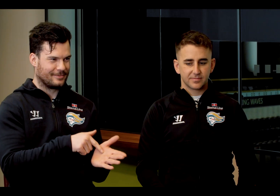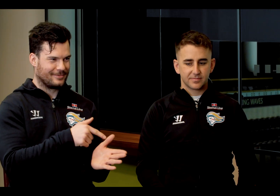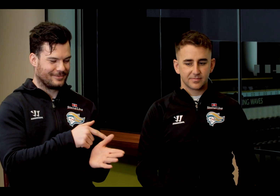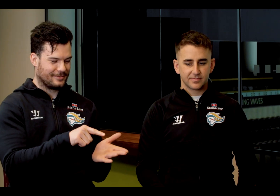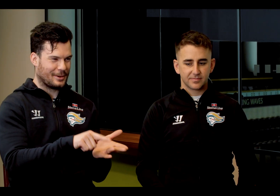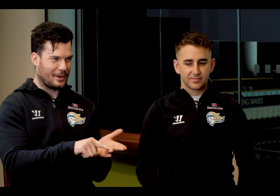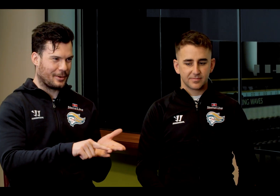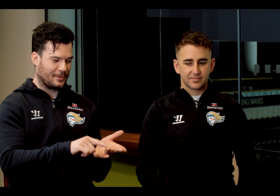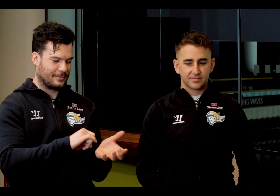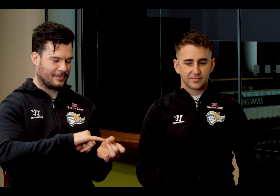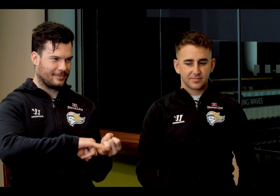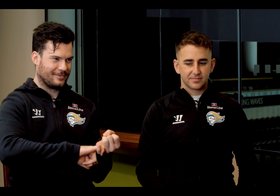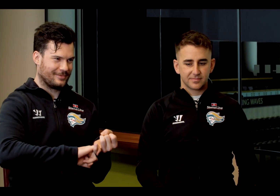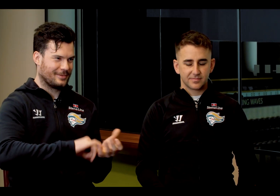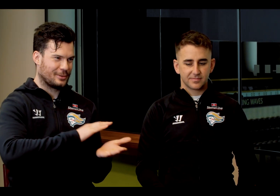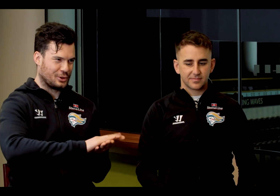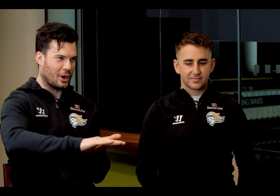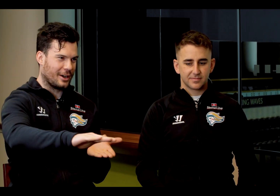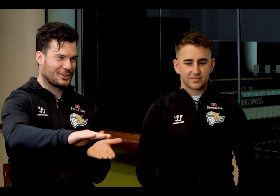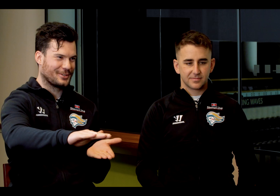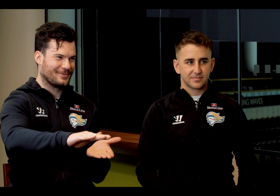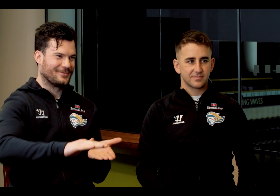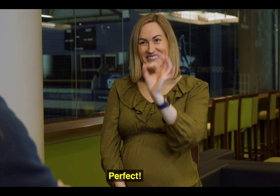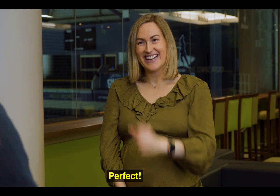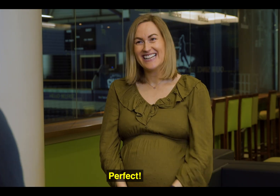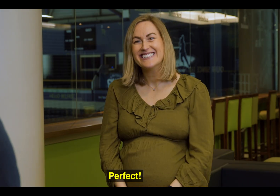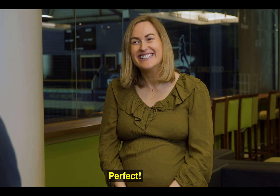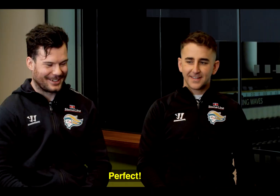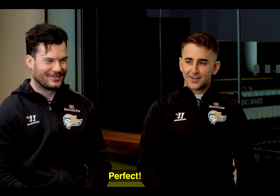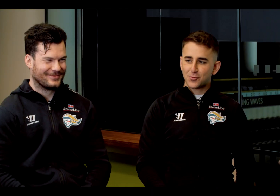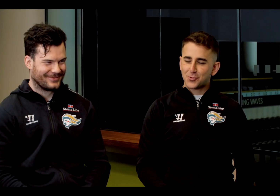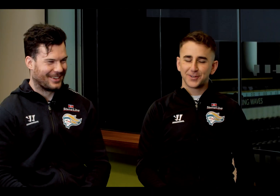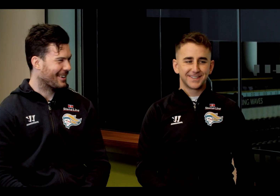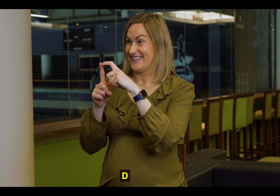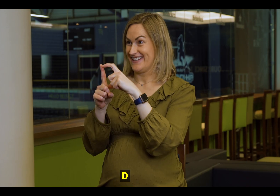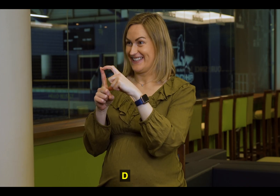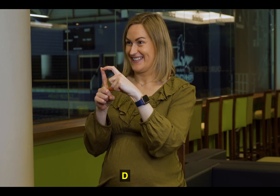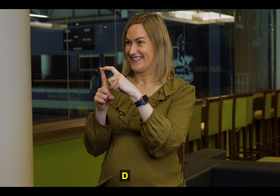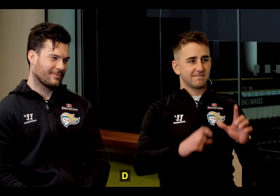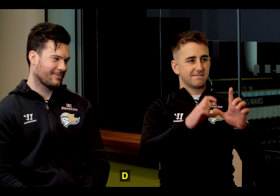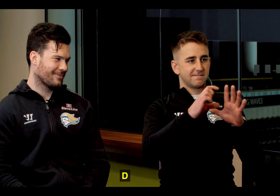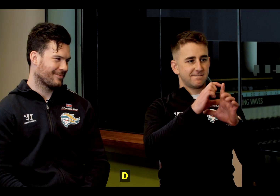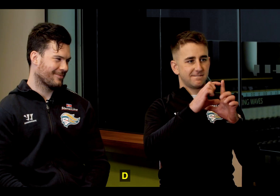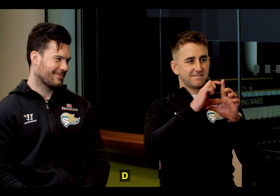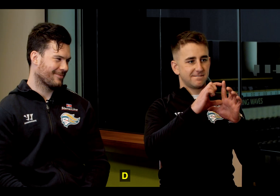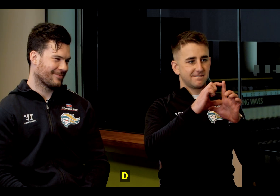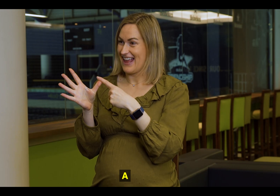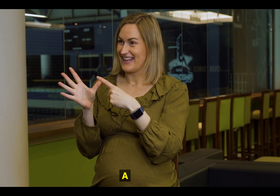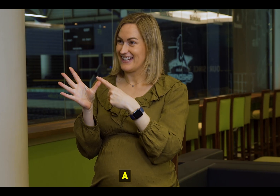Oh. Josh. Perfect. D-A